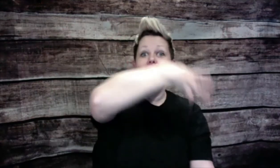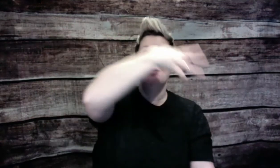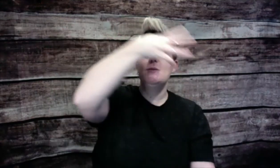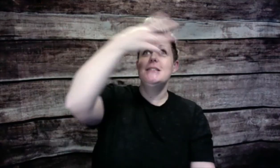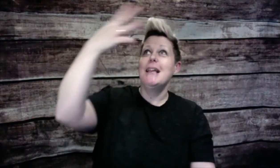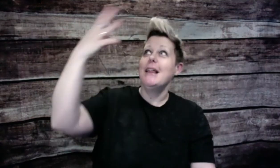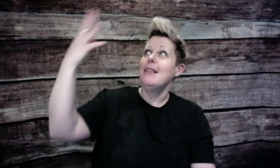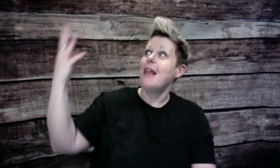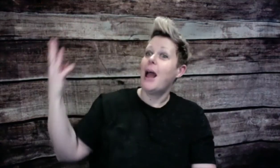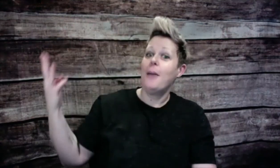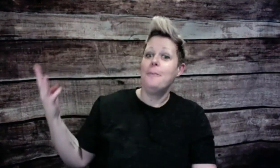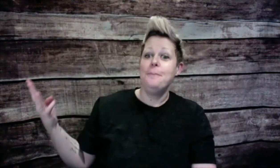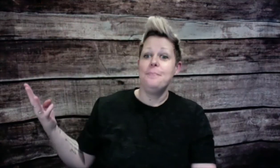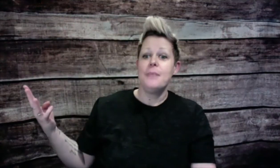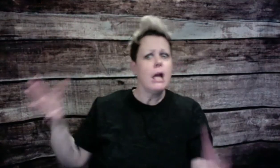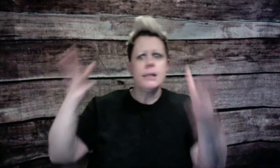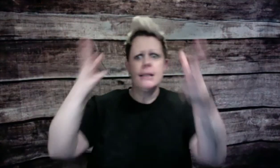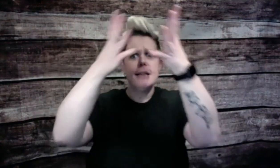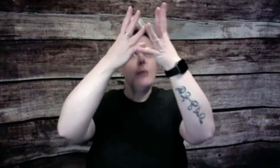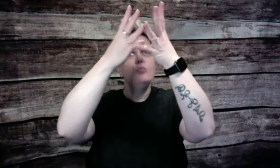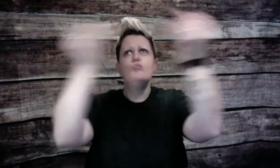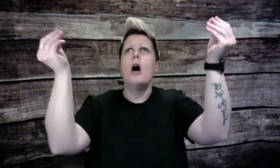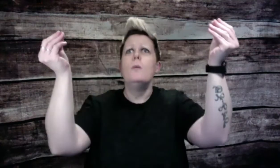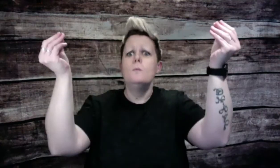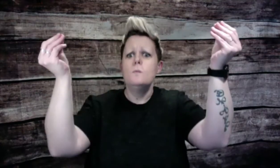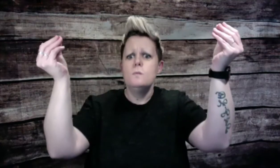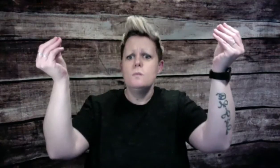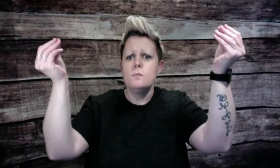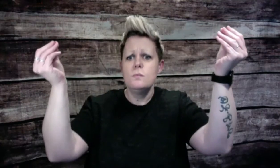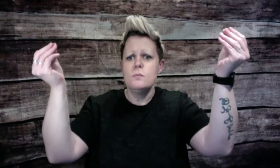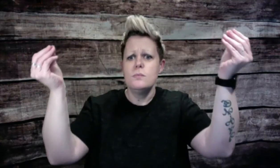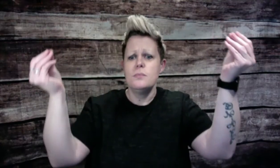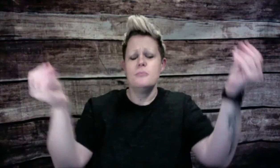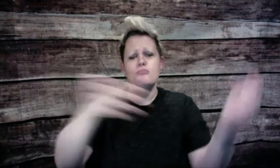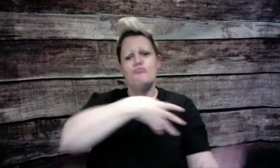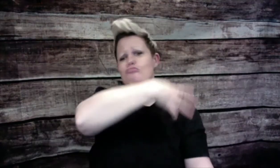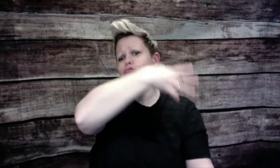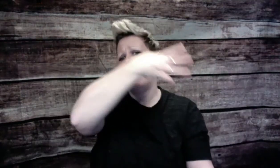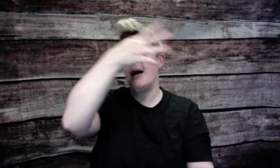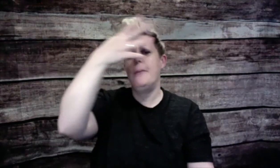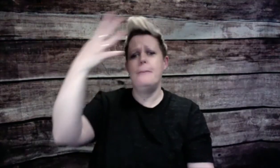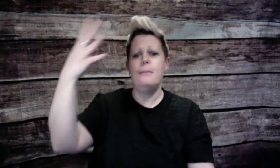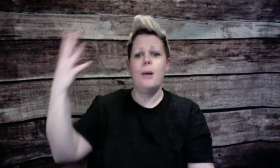Now you see them, now you don't. Rainbow,